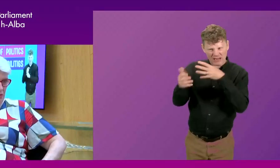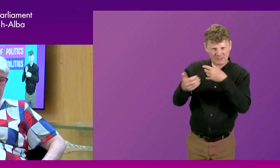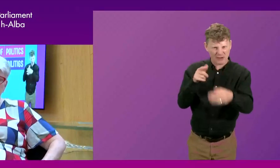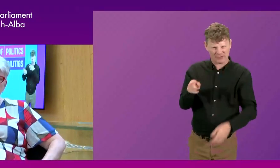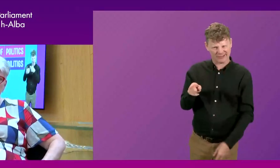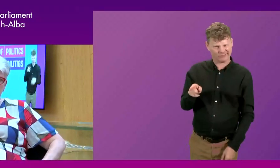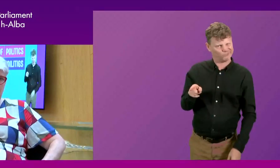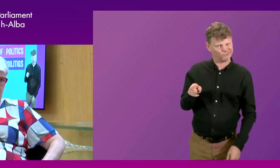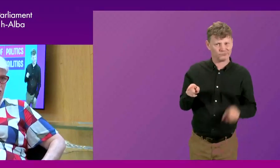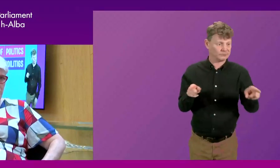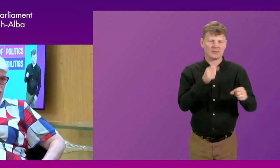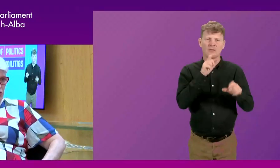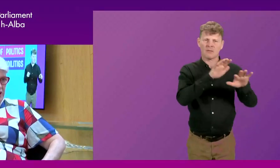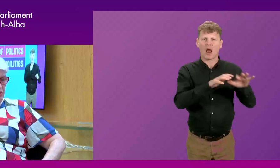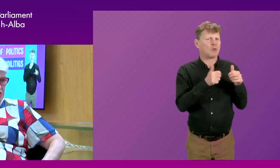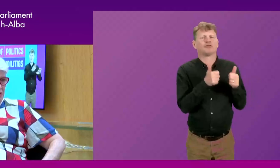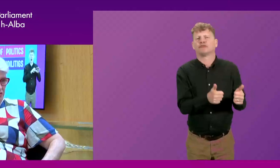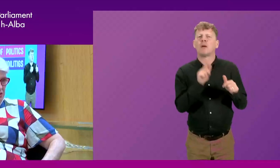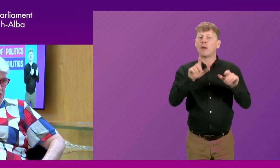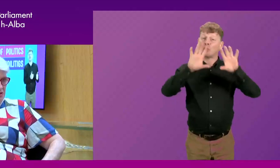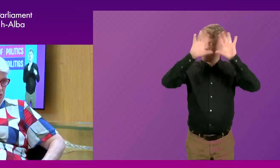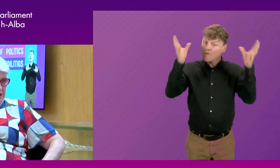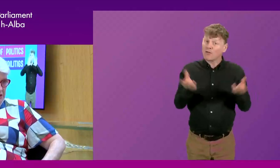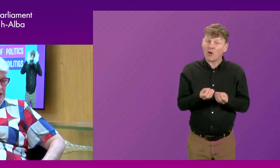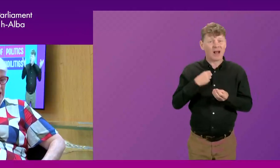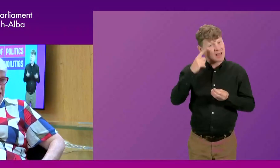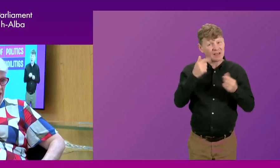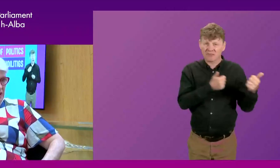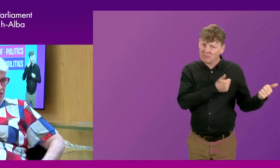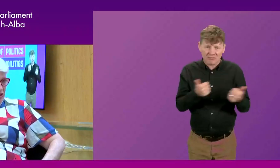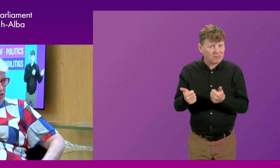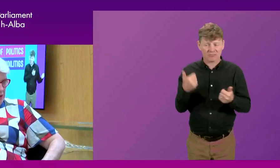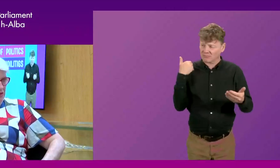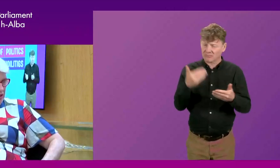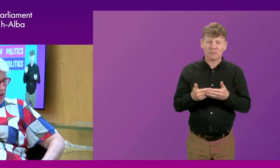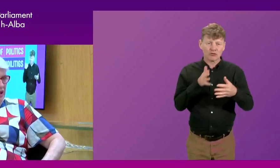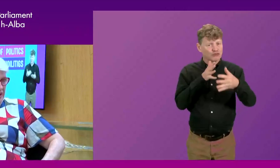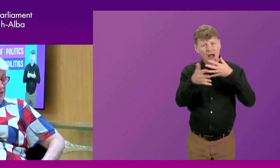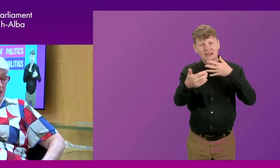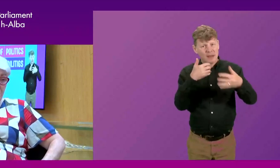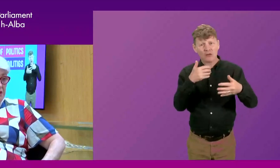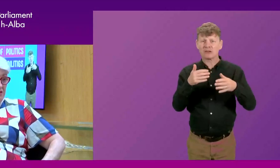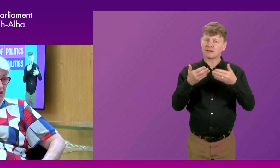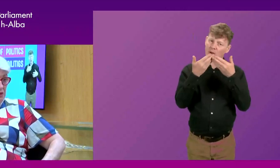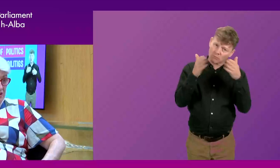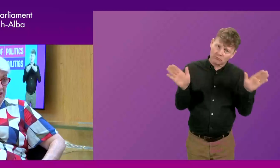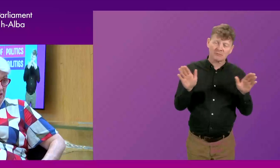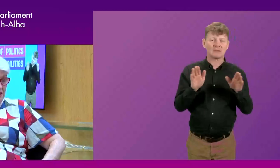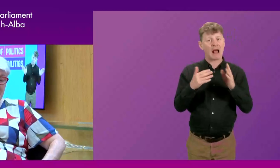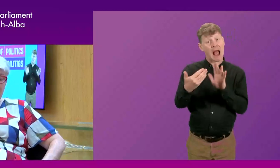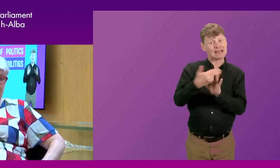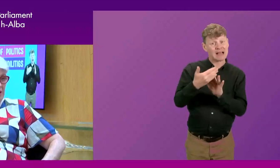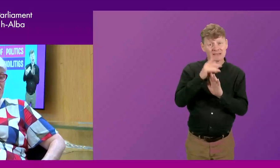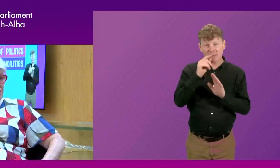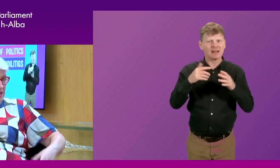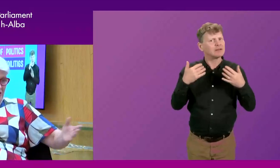to the Parliament. But I think, overall, I would say we've done pretty well in that transparency and accessibility in particular.